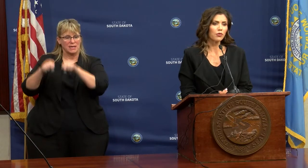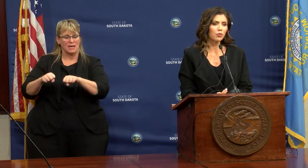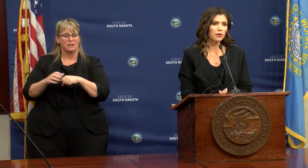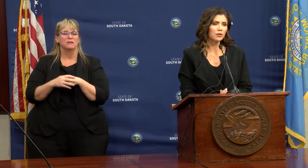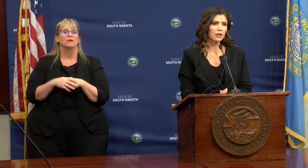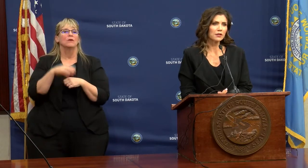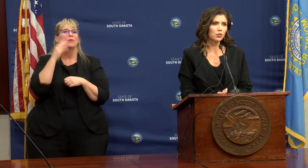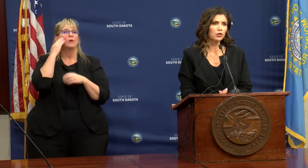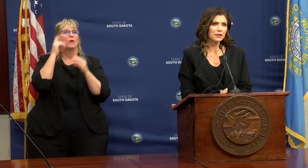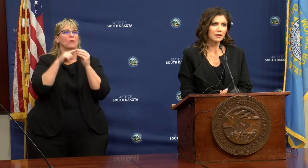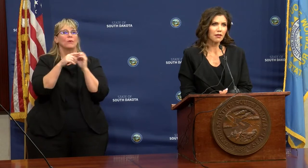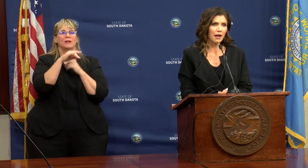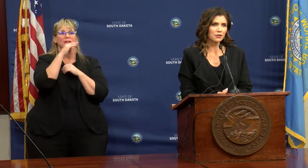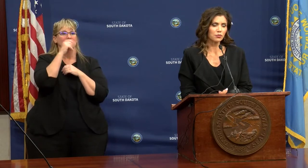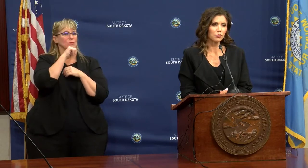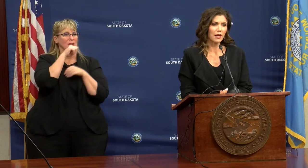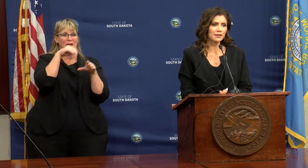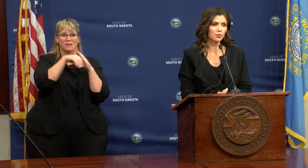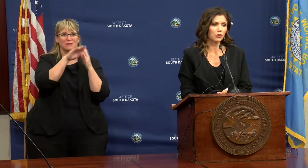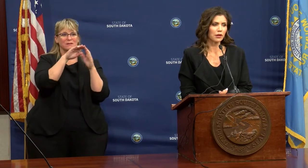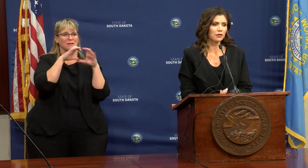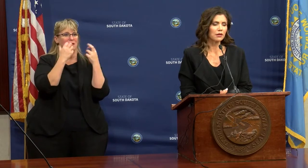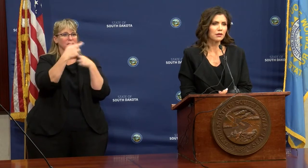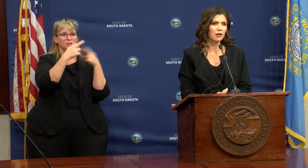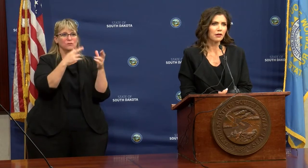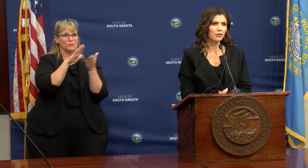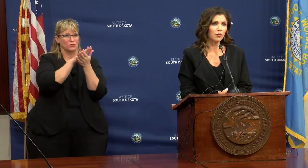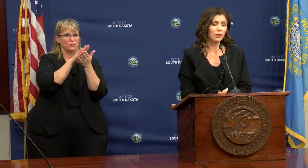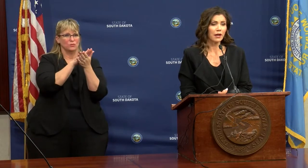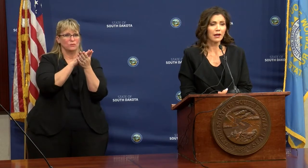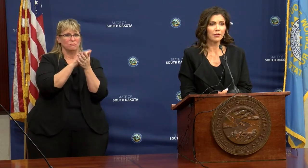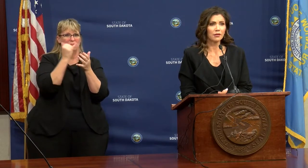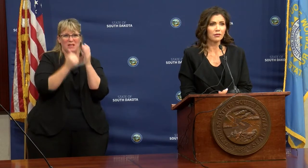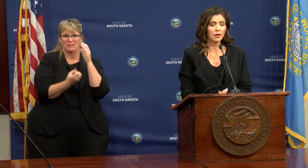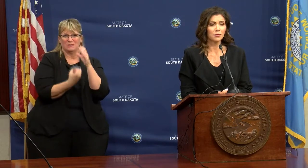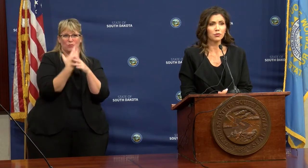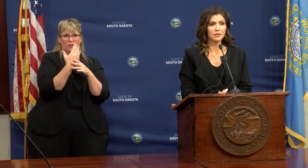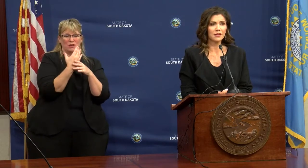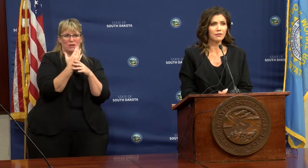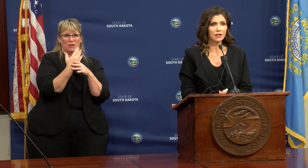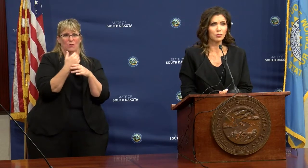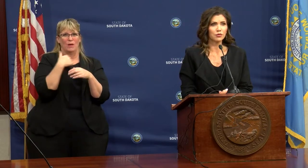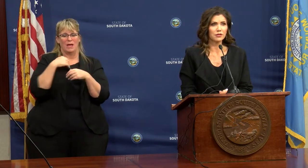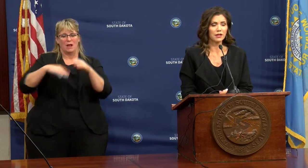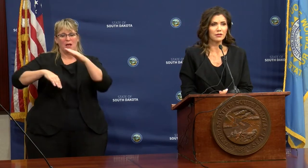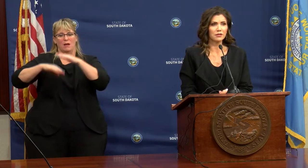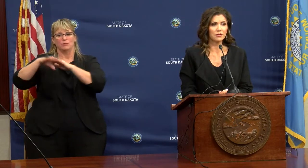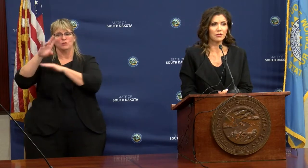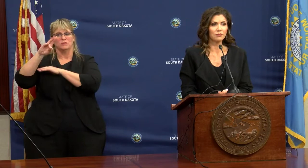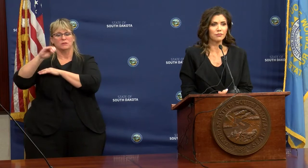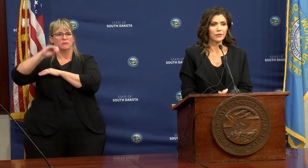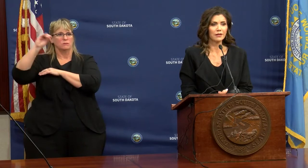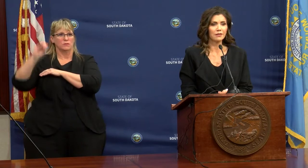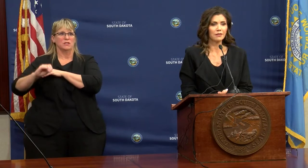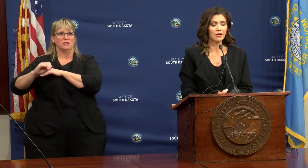We know that when kids weren't in the classroom last spring, that we had up to a 70 percent,